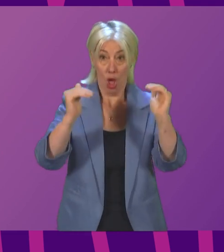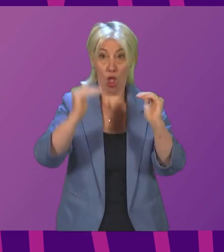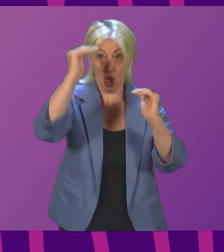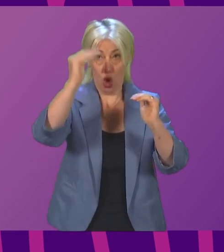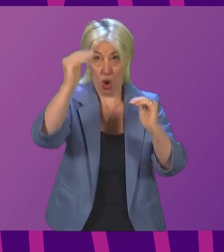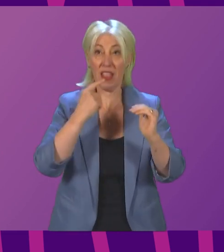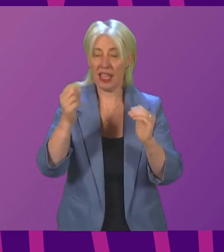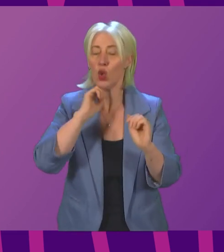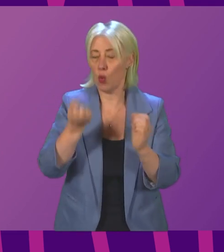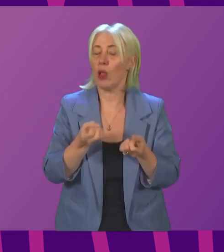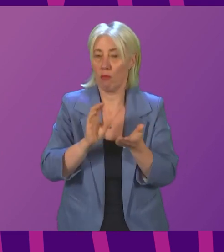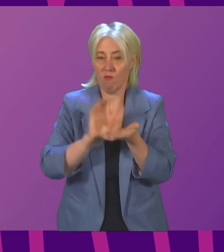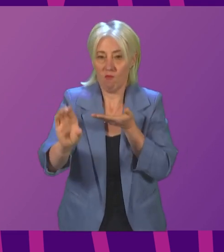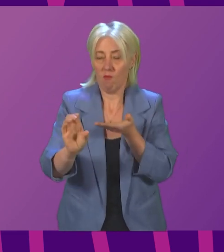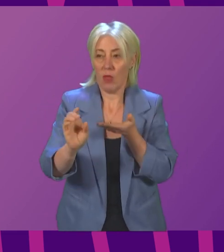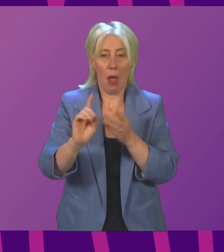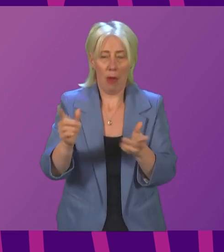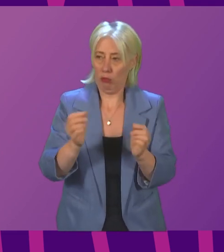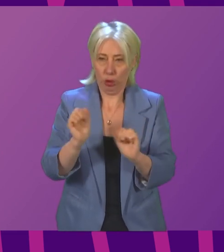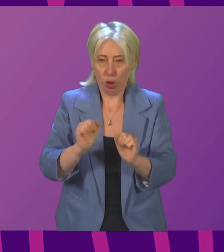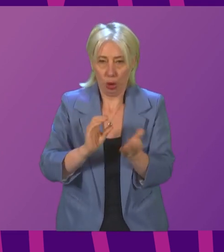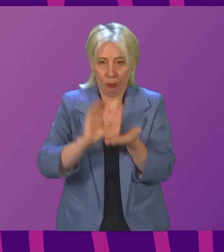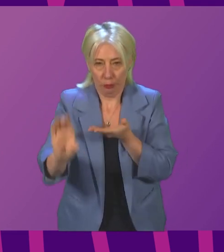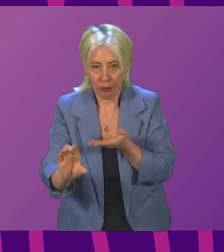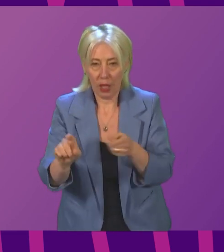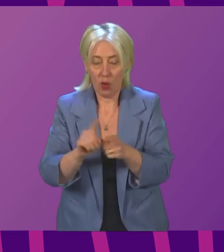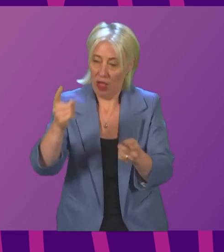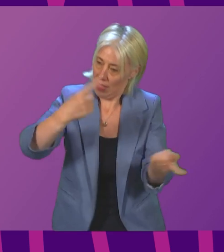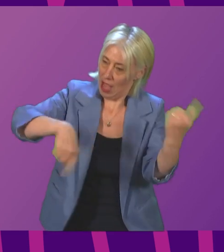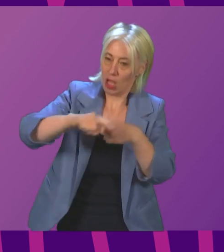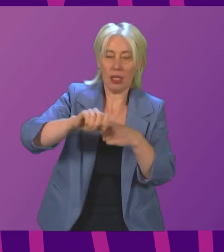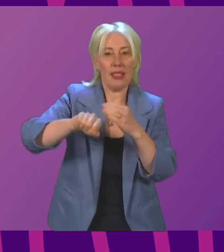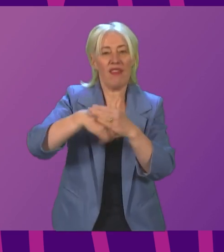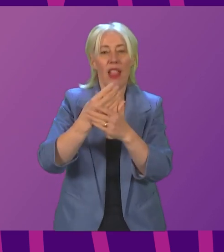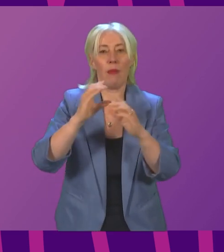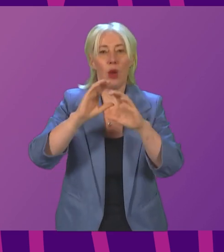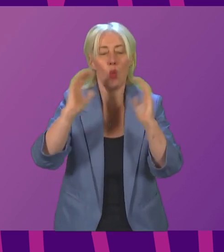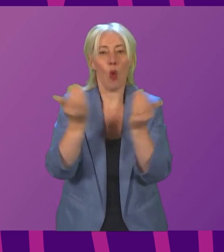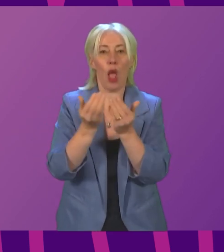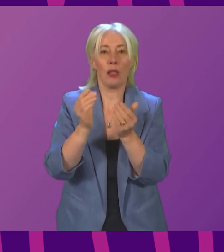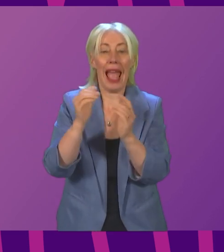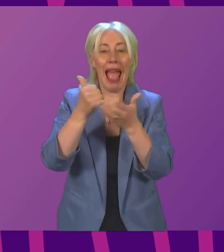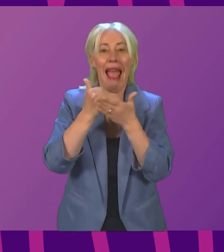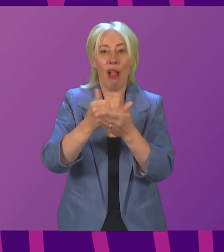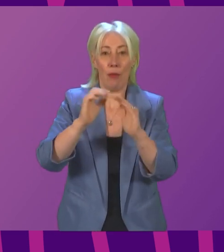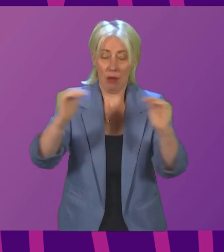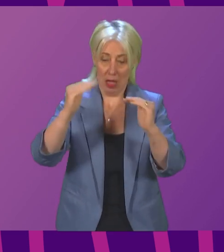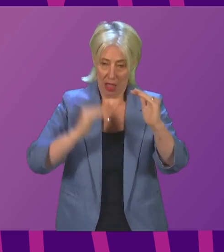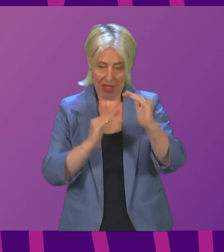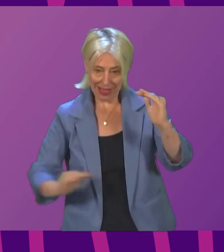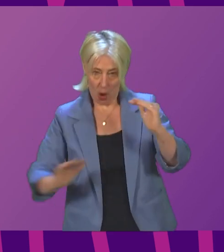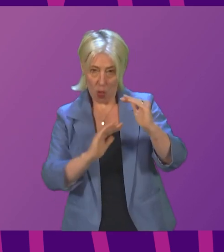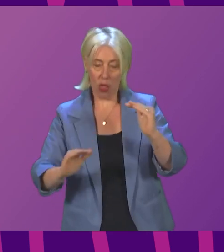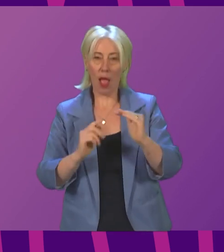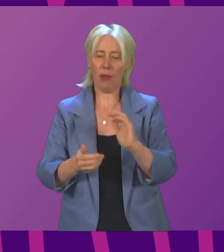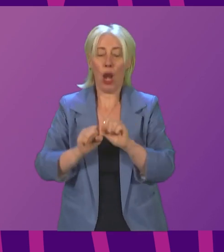ago to be delivered, and we wanted to see the developed world recognise its obligation to help developing countries pay for loss and damage that they